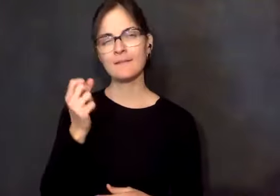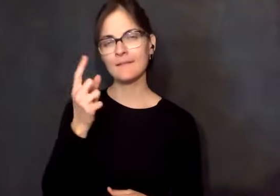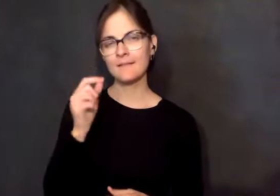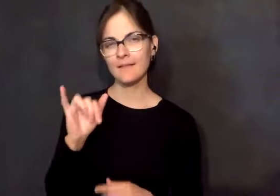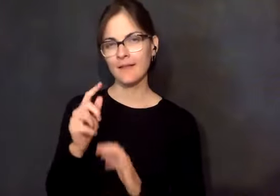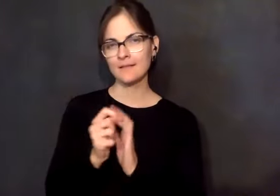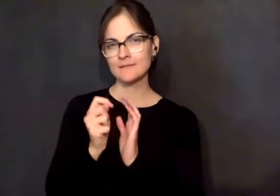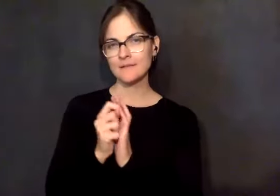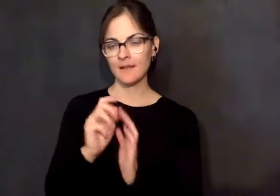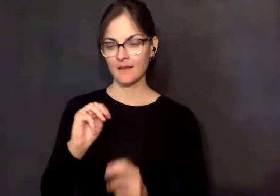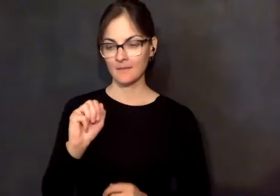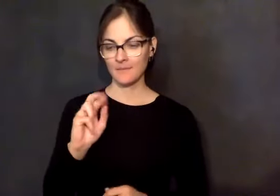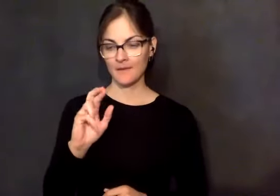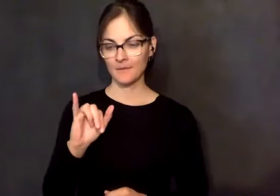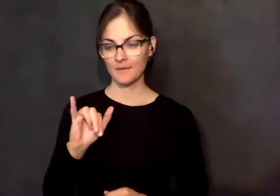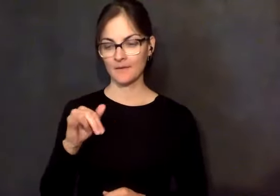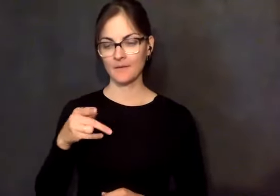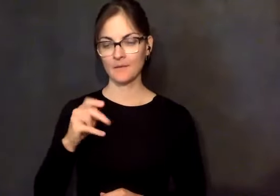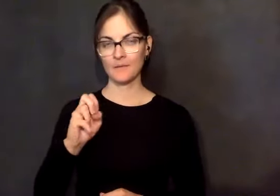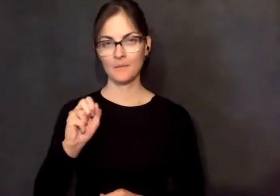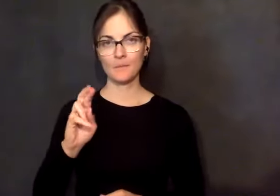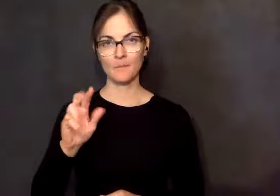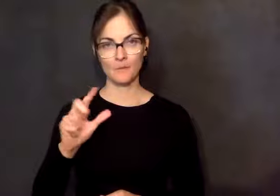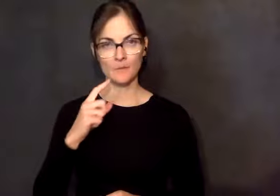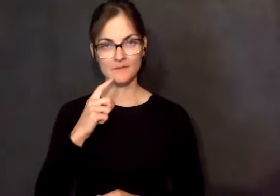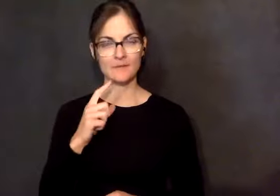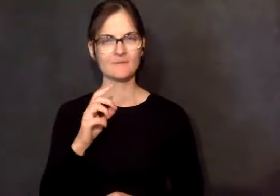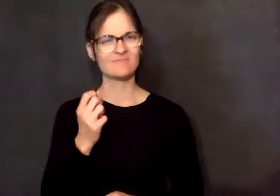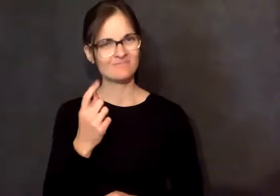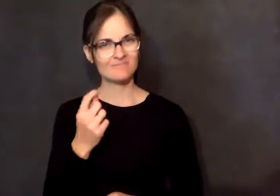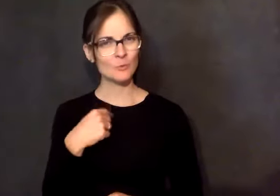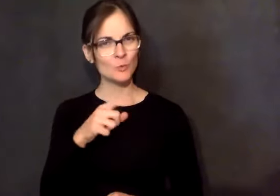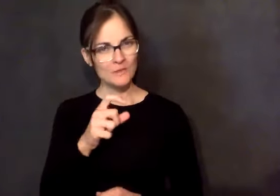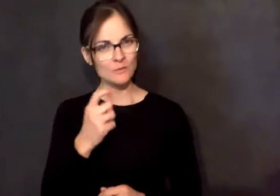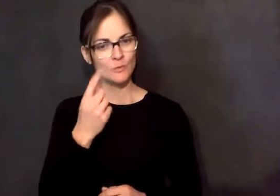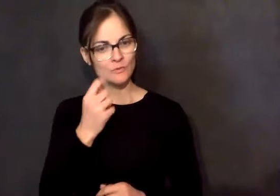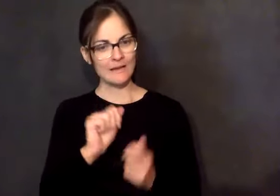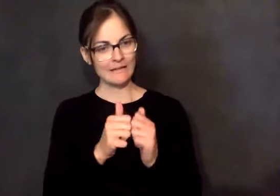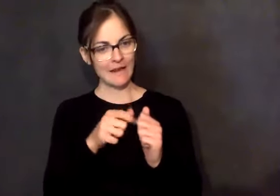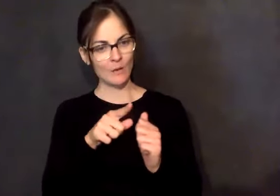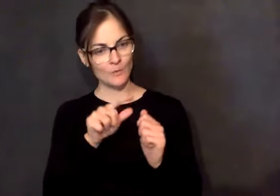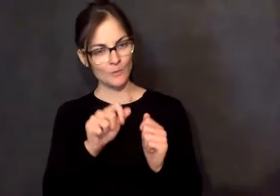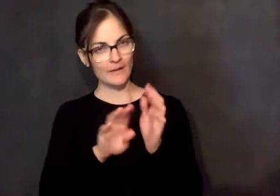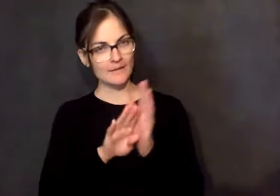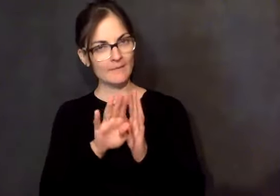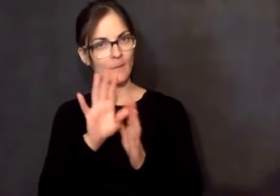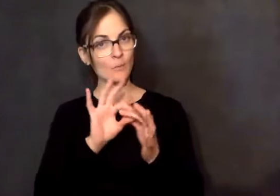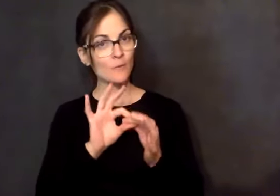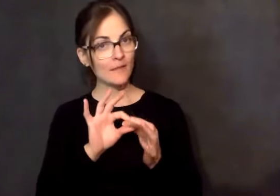woman, that it's not all about sex. And I didn't know that. I always thought that that's what that was. And the third alcoholic that I've been with, Frisky,